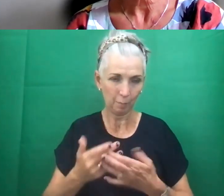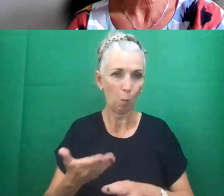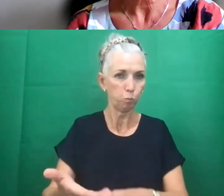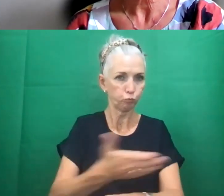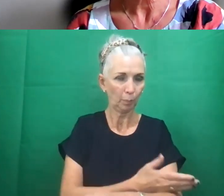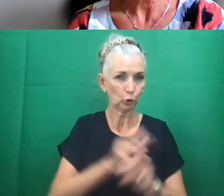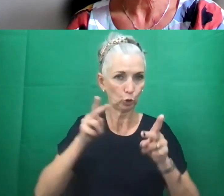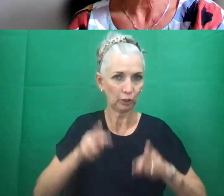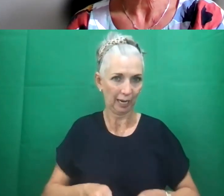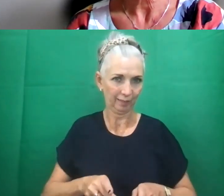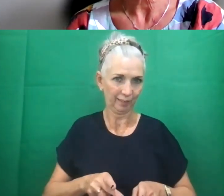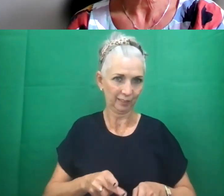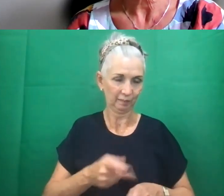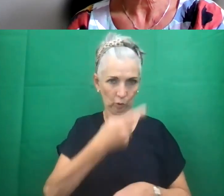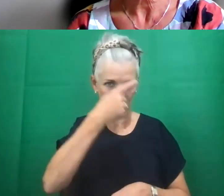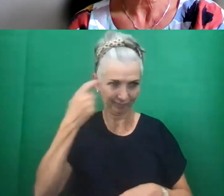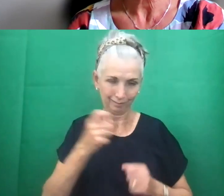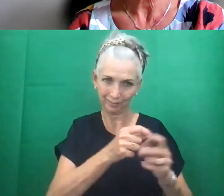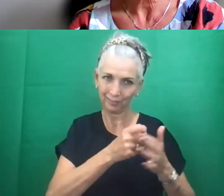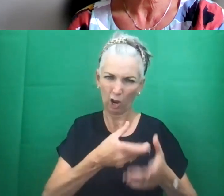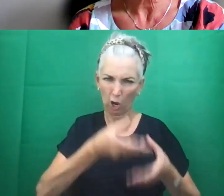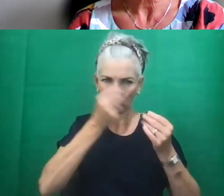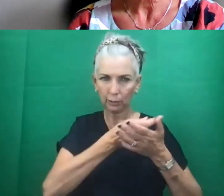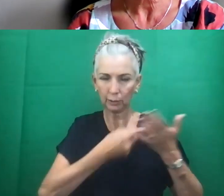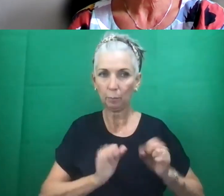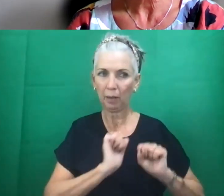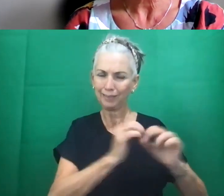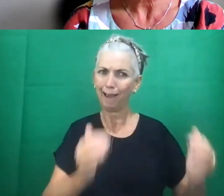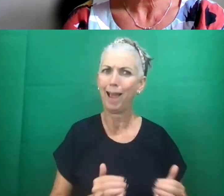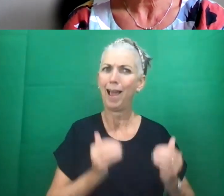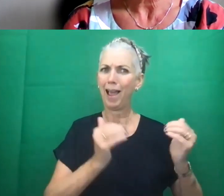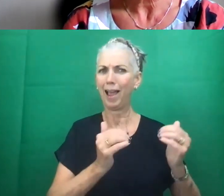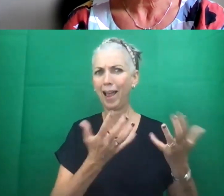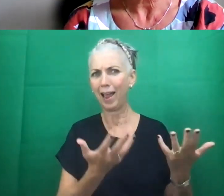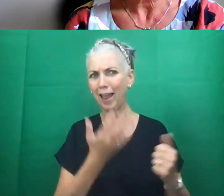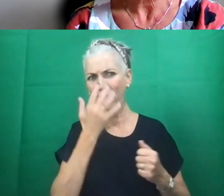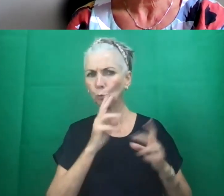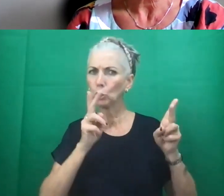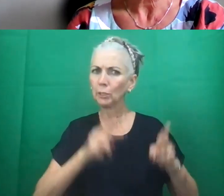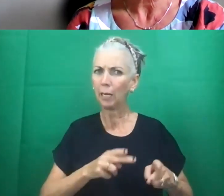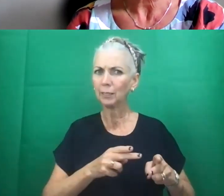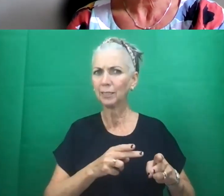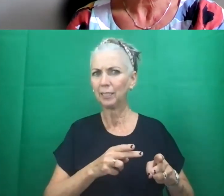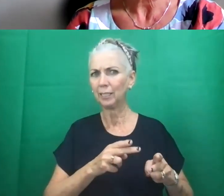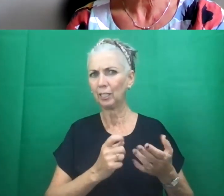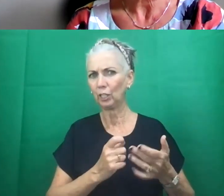people with learning disabilities, and the high age standardized mortality rate of people with intellectual